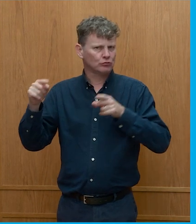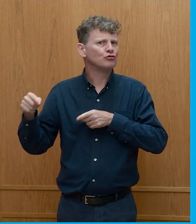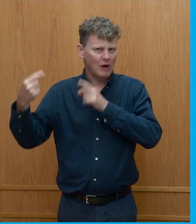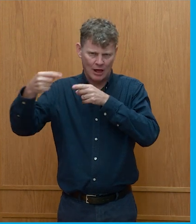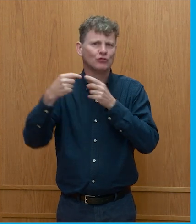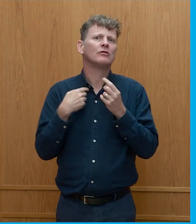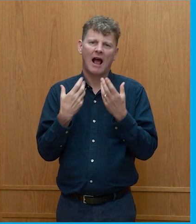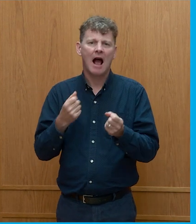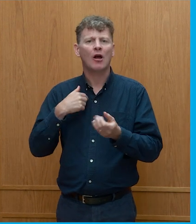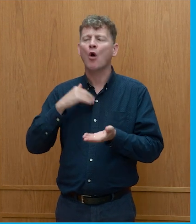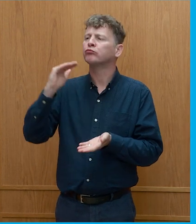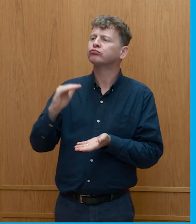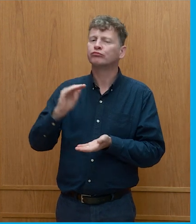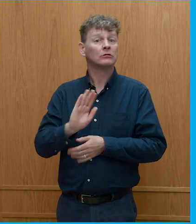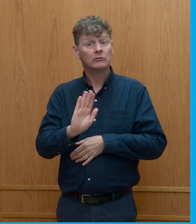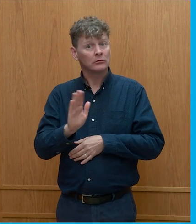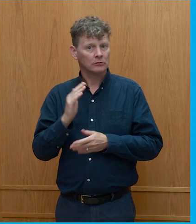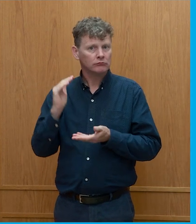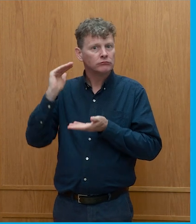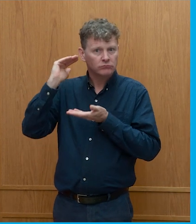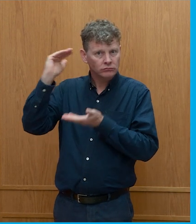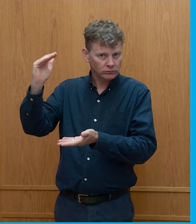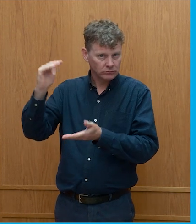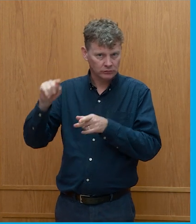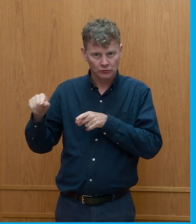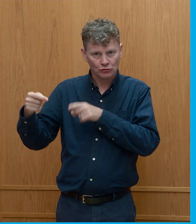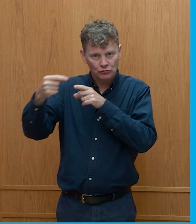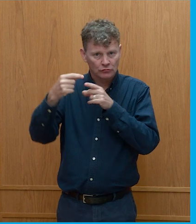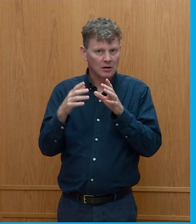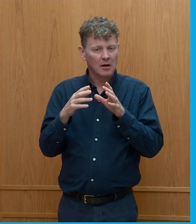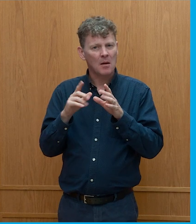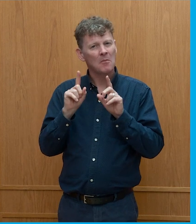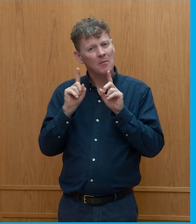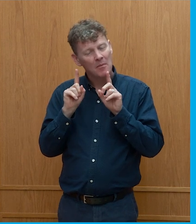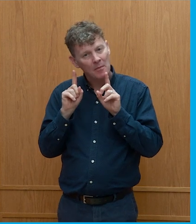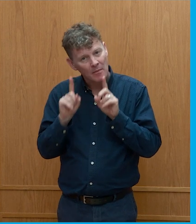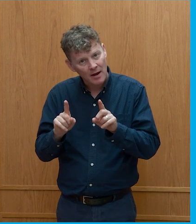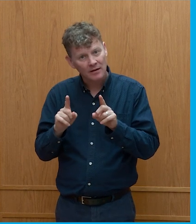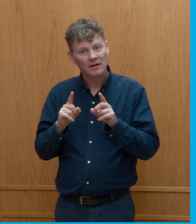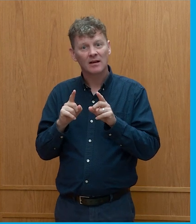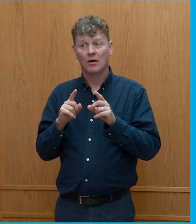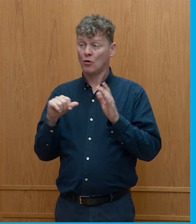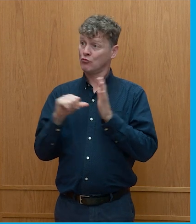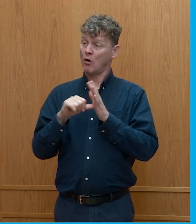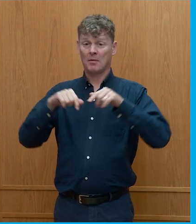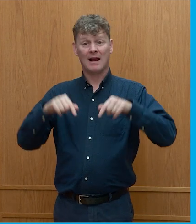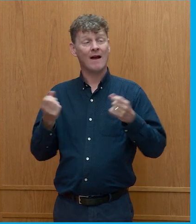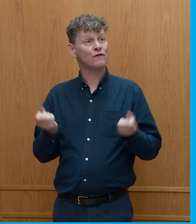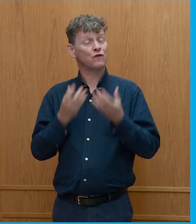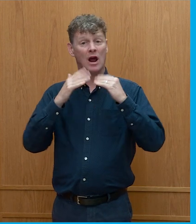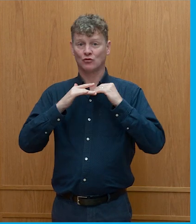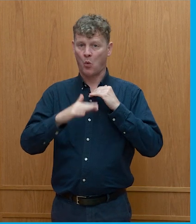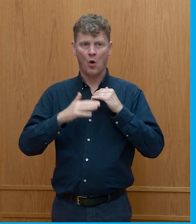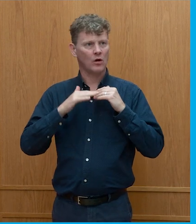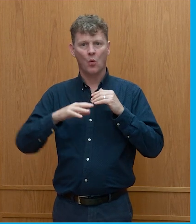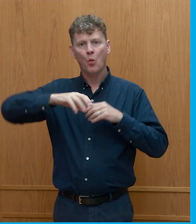challenges. We were talking about this earlier. We don't have as many problems with, like, fresh water here as we may have in America